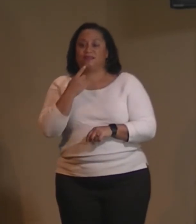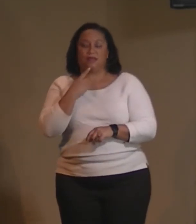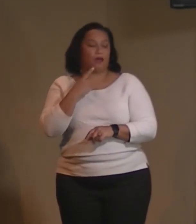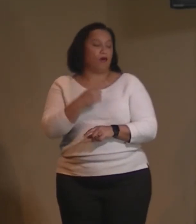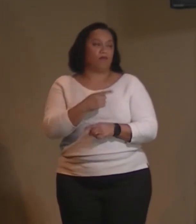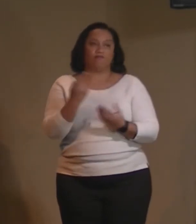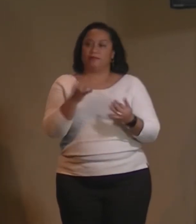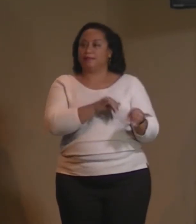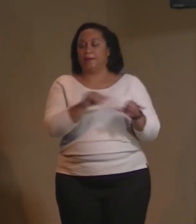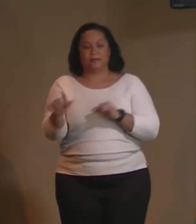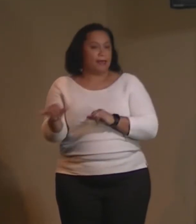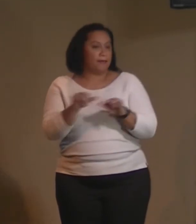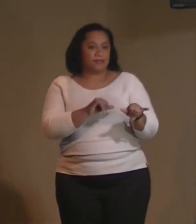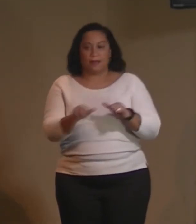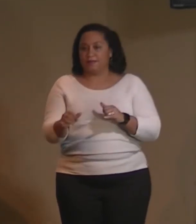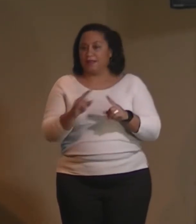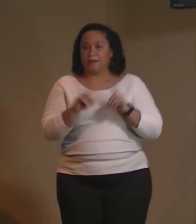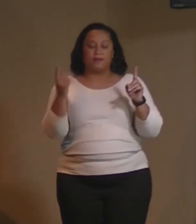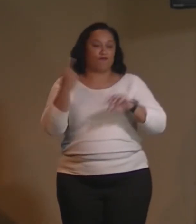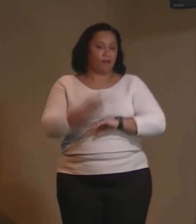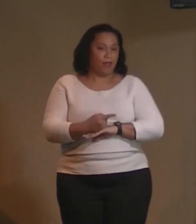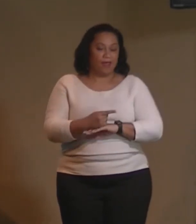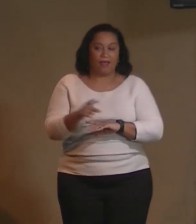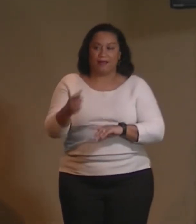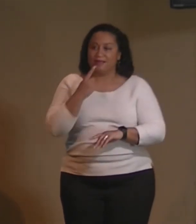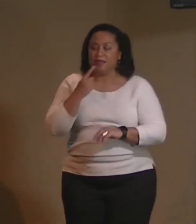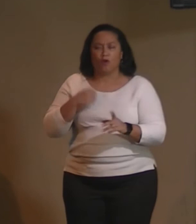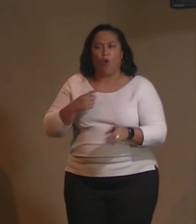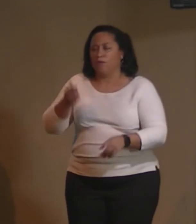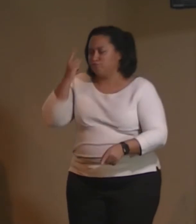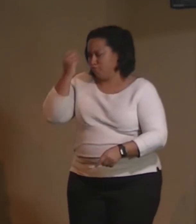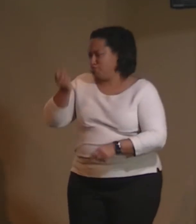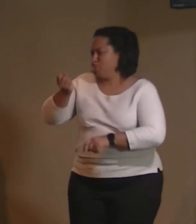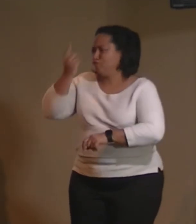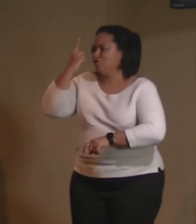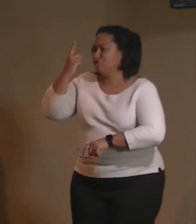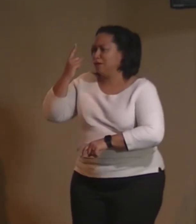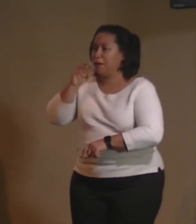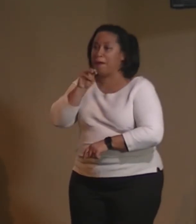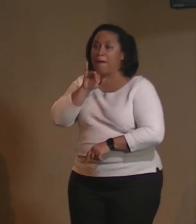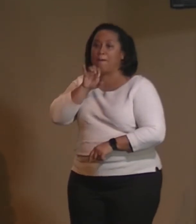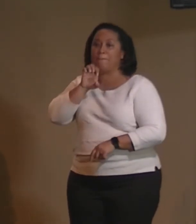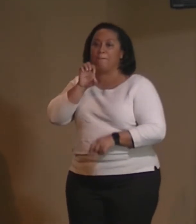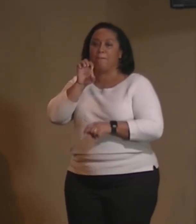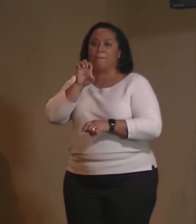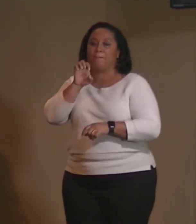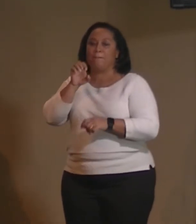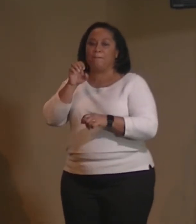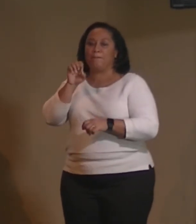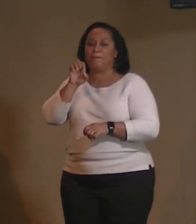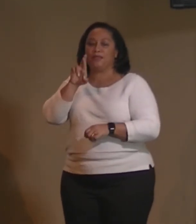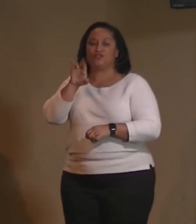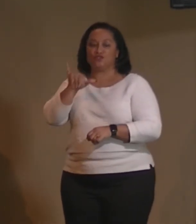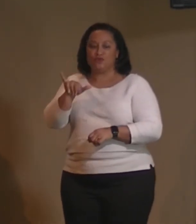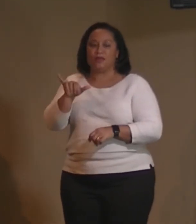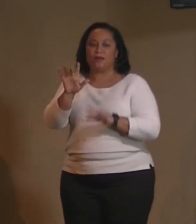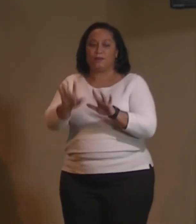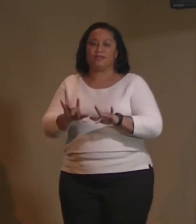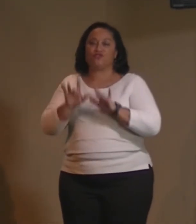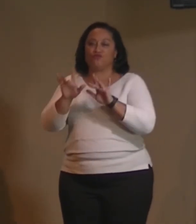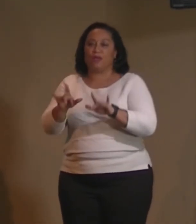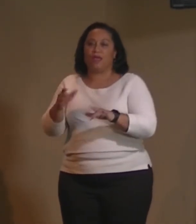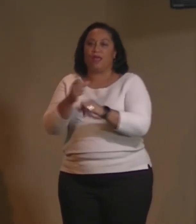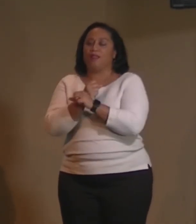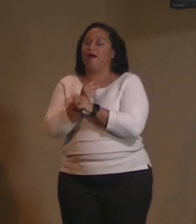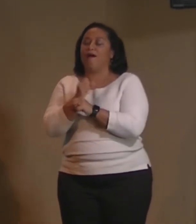different day. And he says, I know exactly what you mean. Misery loves company. Where two or more are gathered in the name